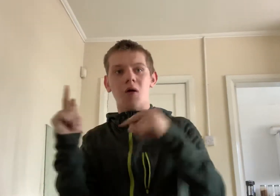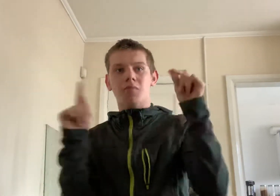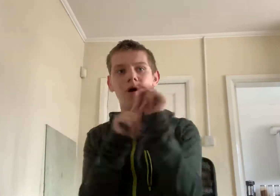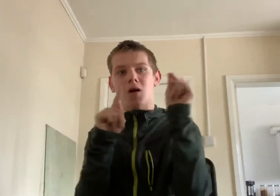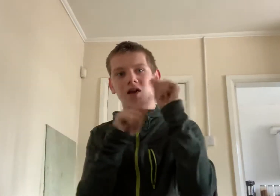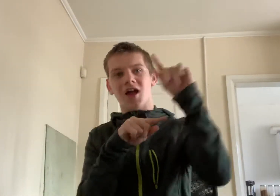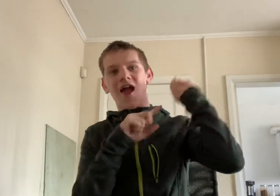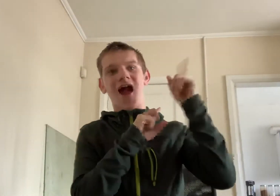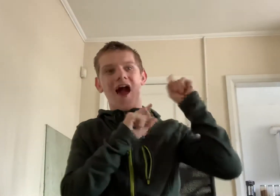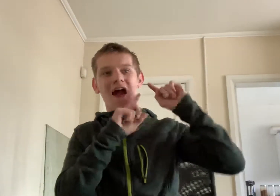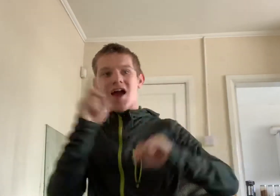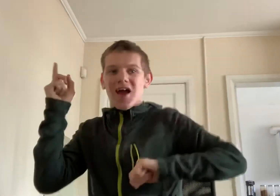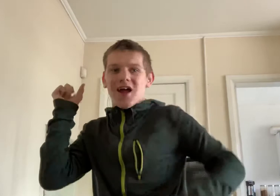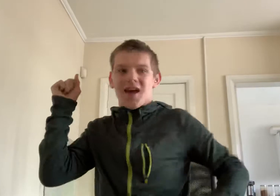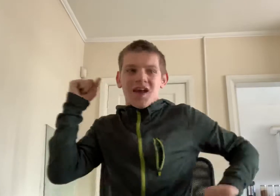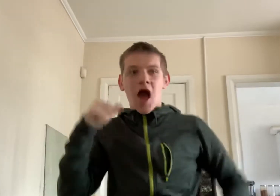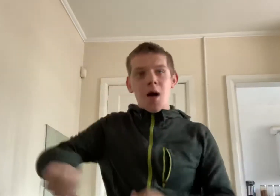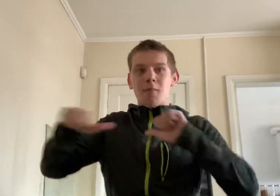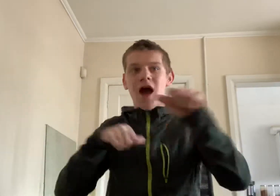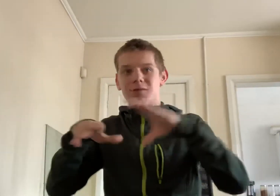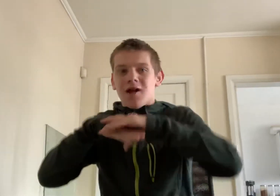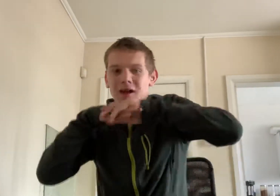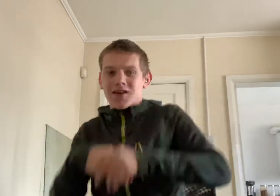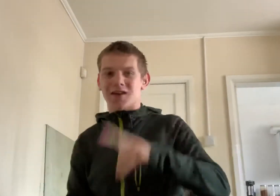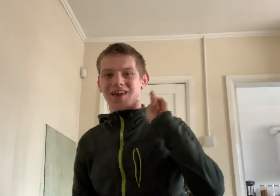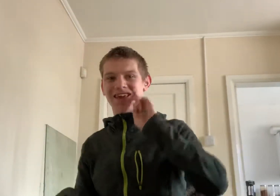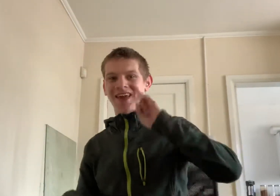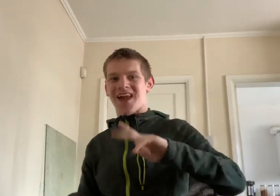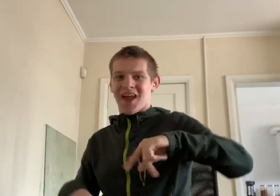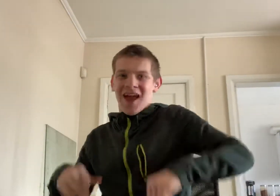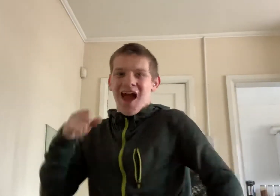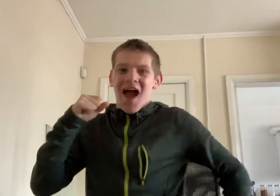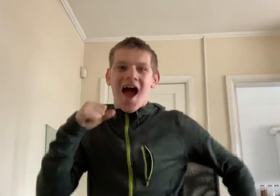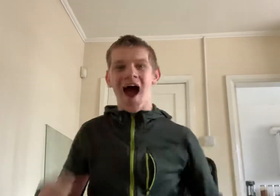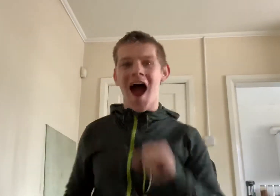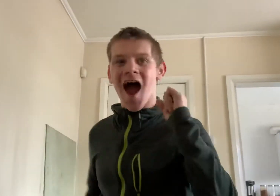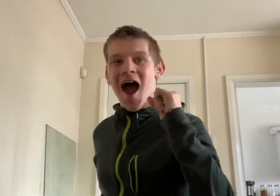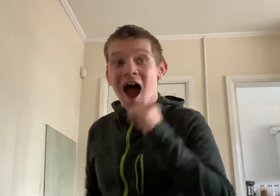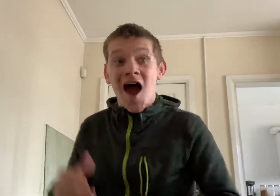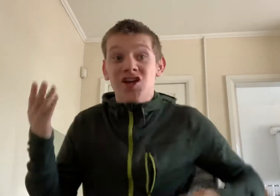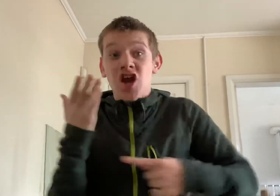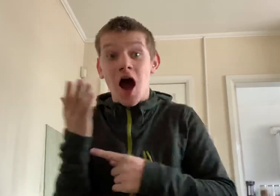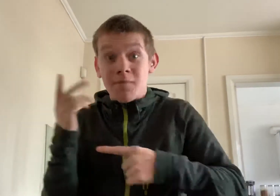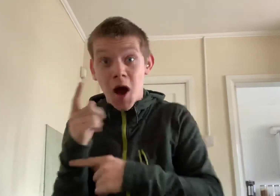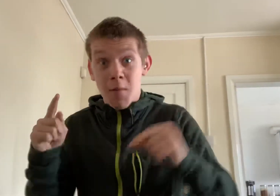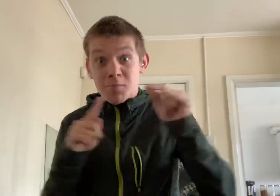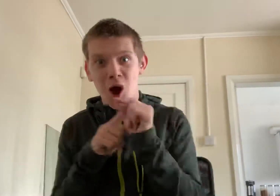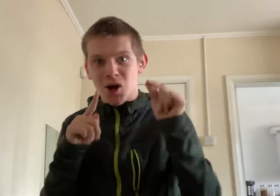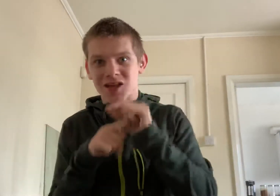Percy. Best friends you see. Thomas and Percy.